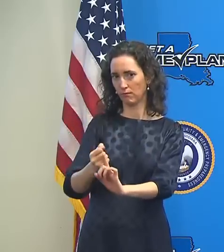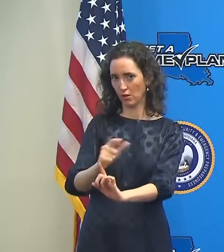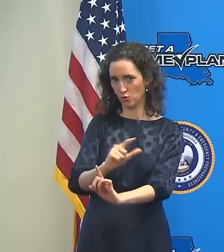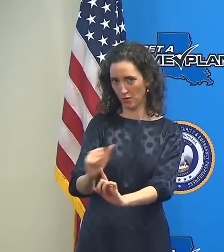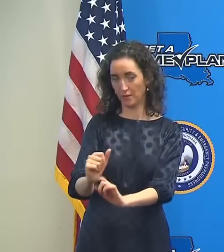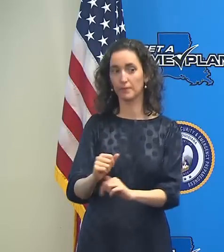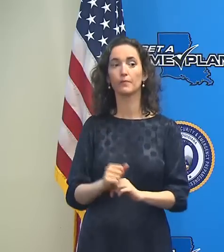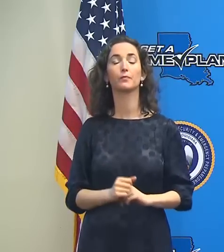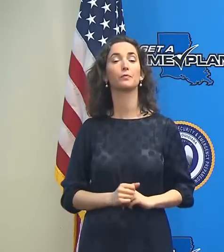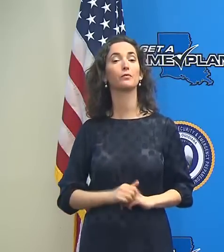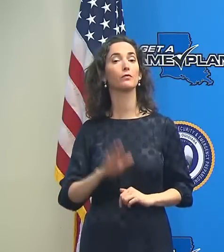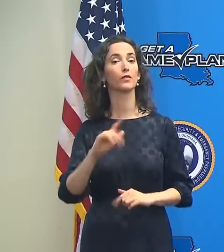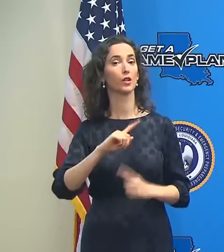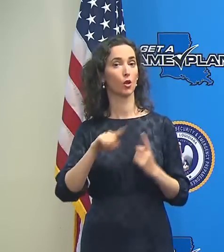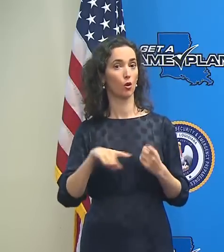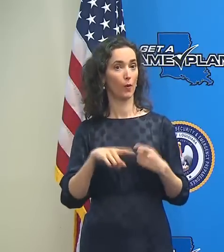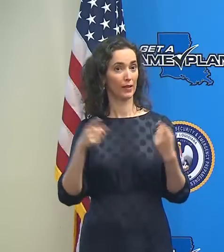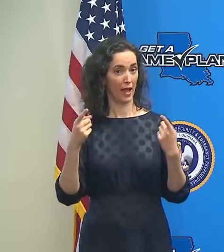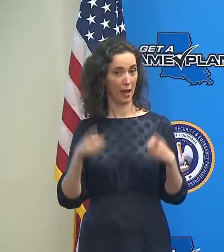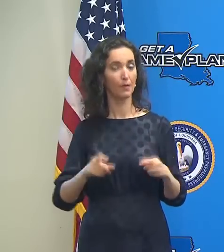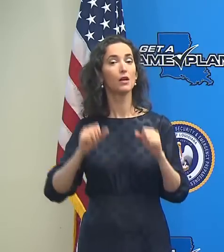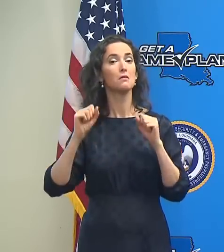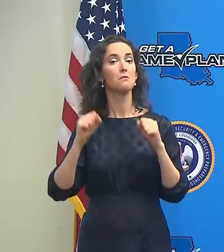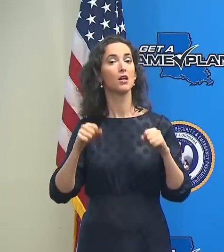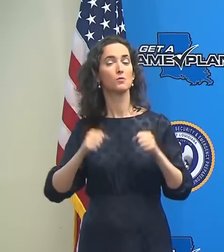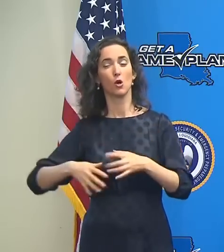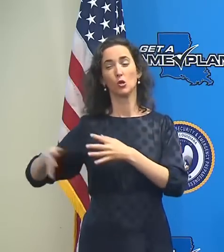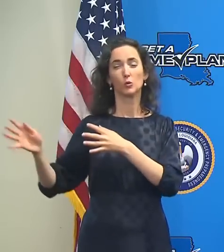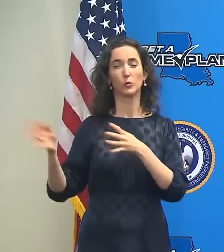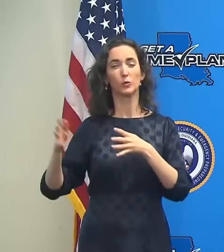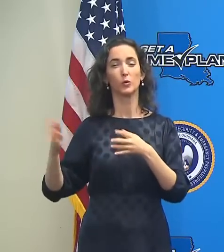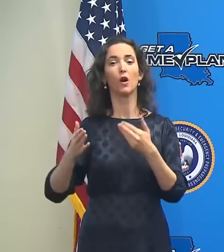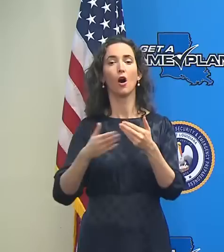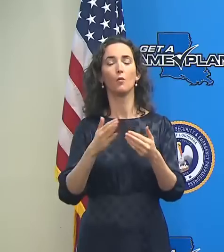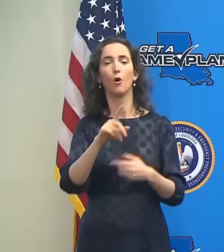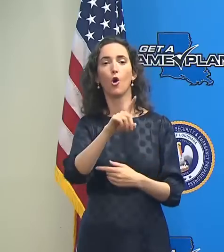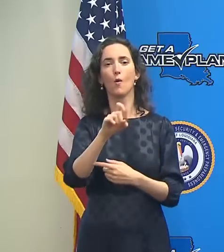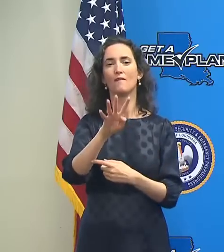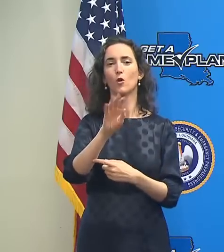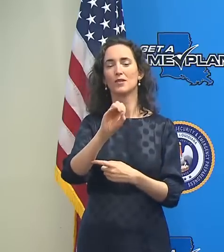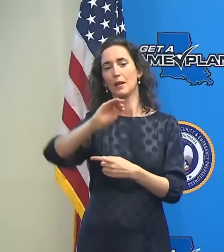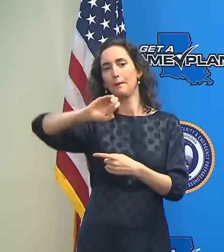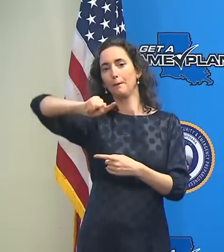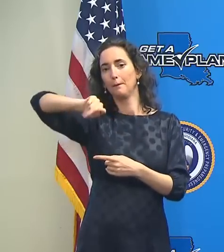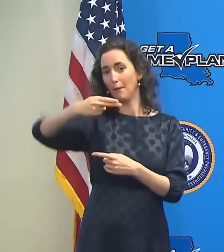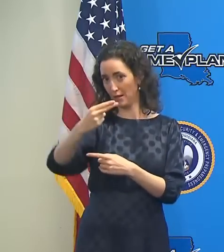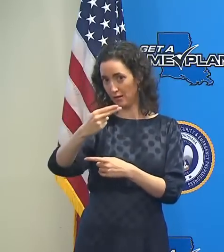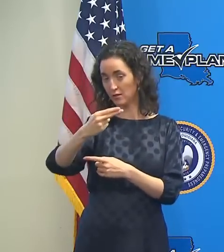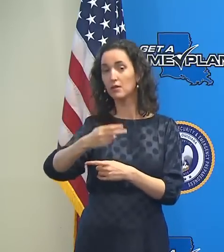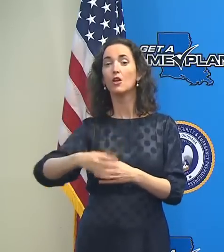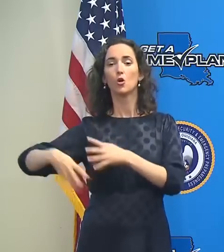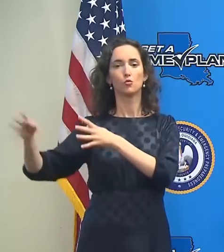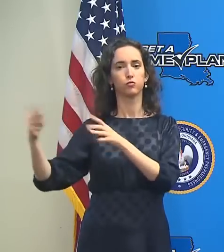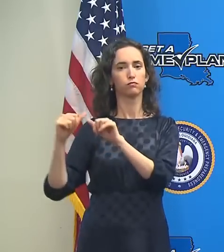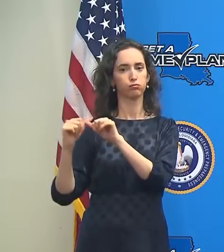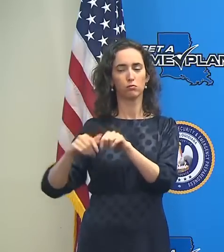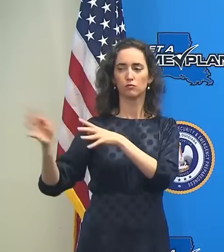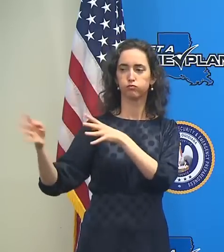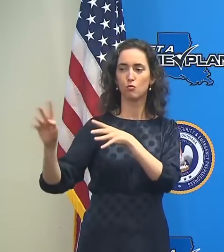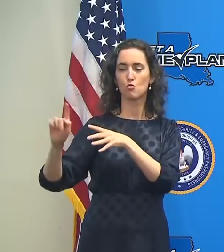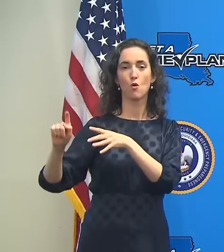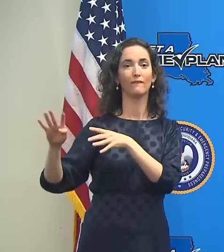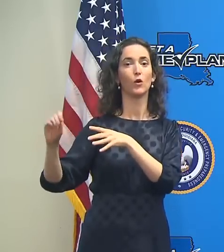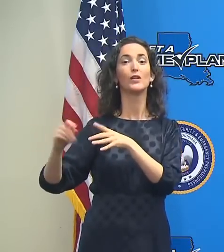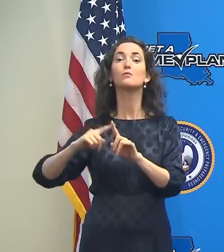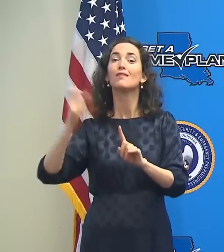time it's possible that we could have sustained winds getting close to 140 miles per hour with wind gusts close to or in